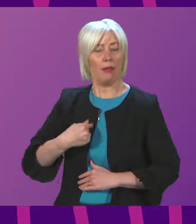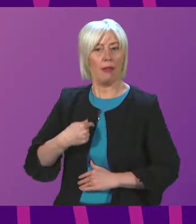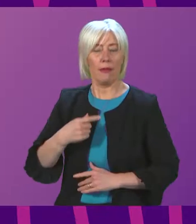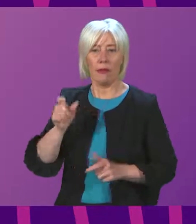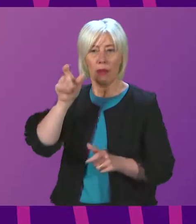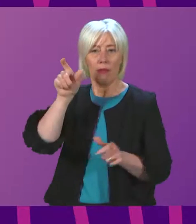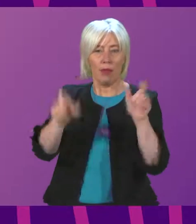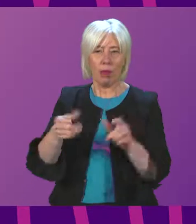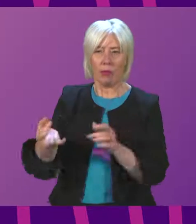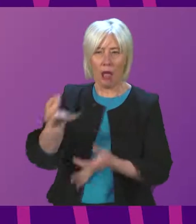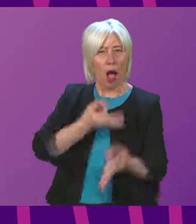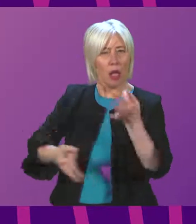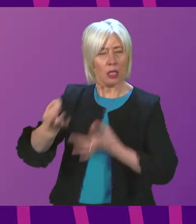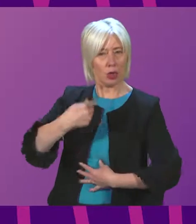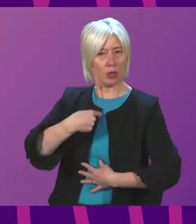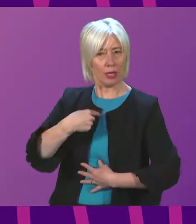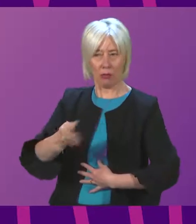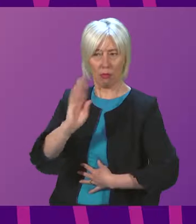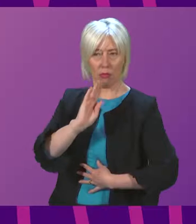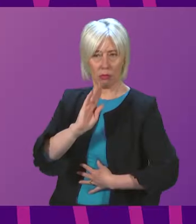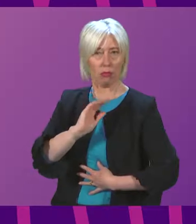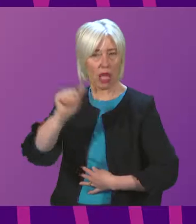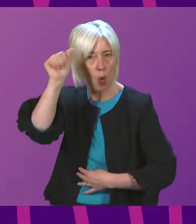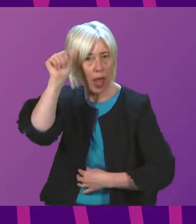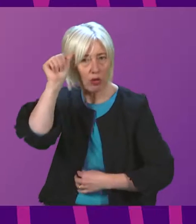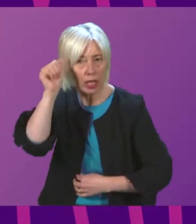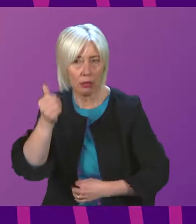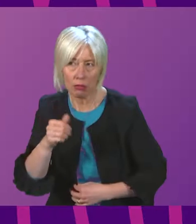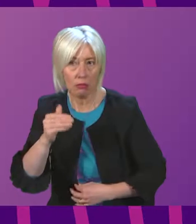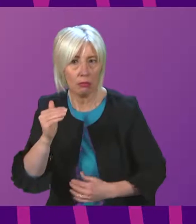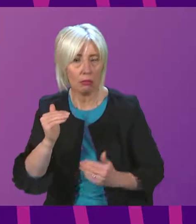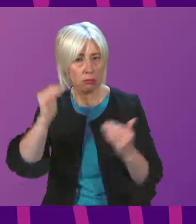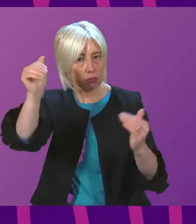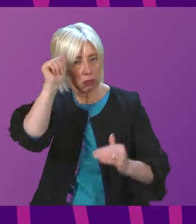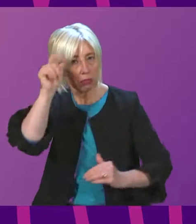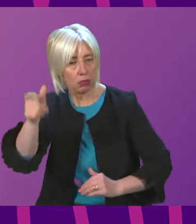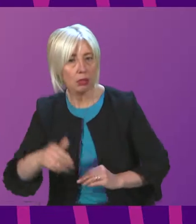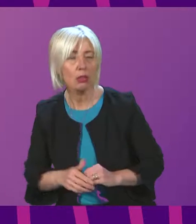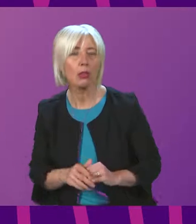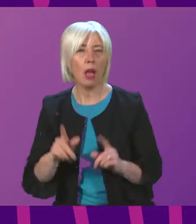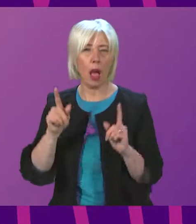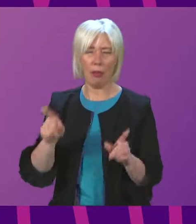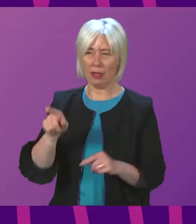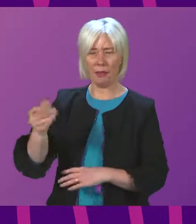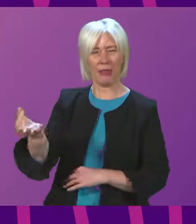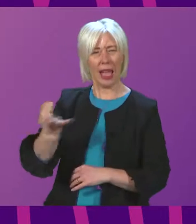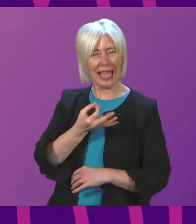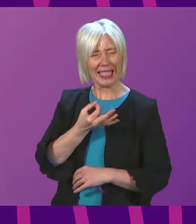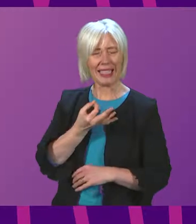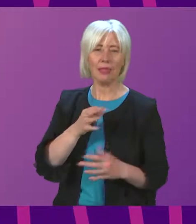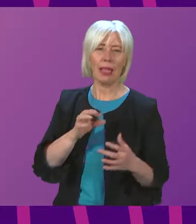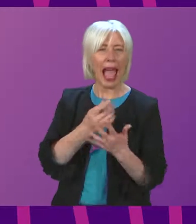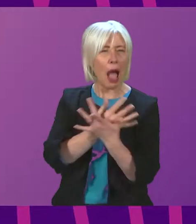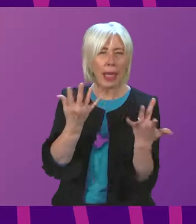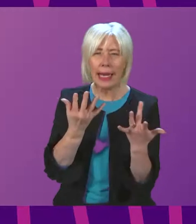asking some questions around this, that awareness is high. In terms of the question he asked about how